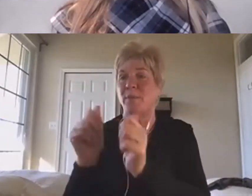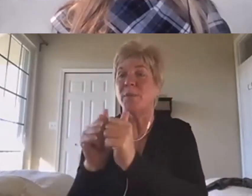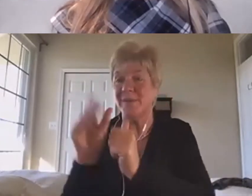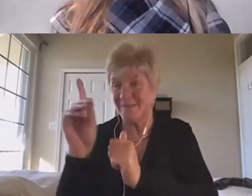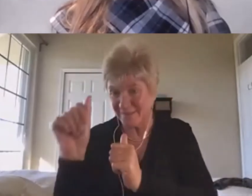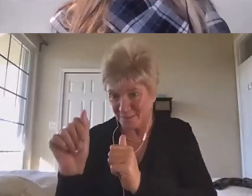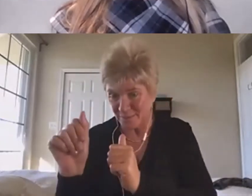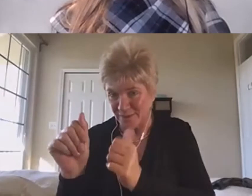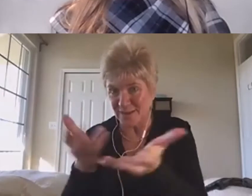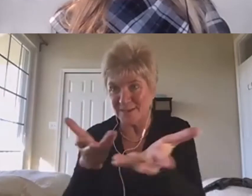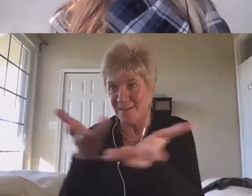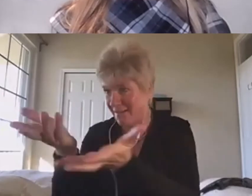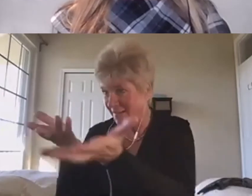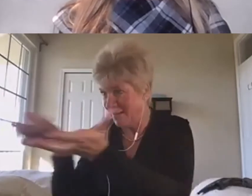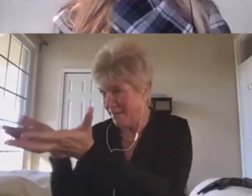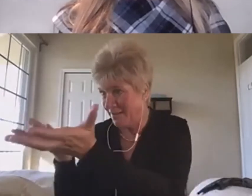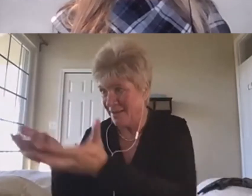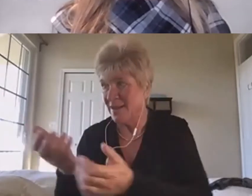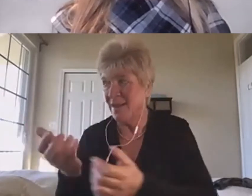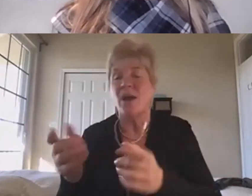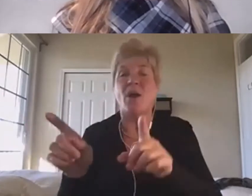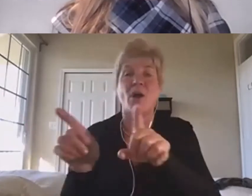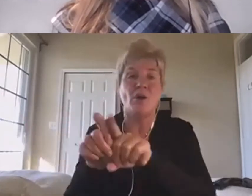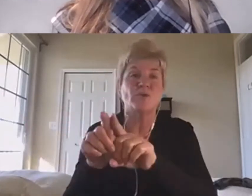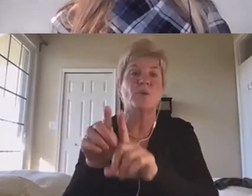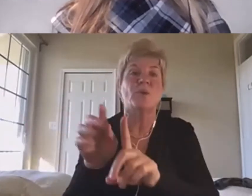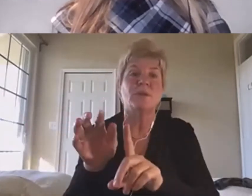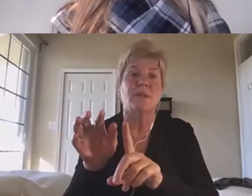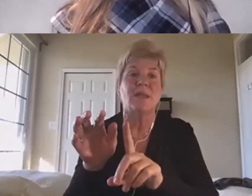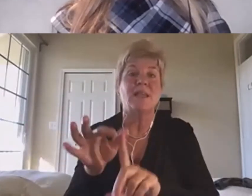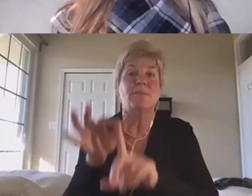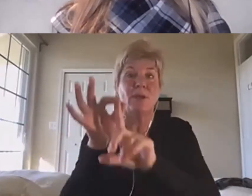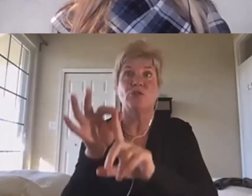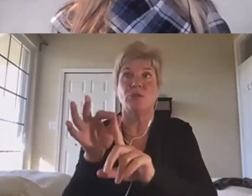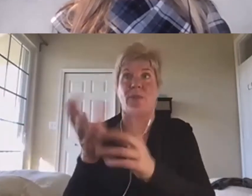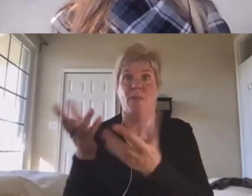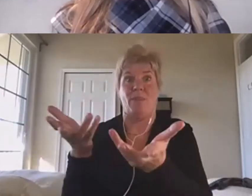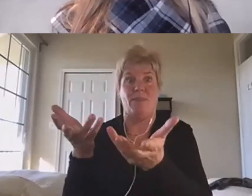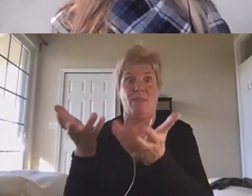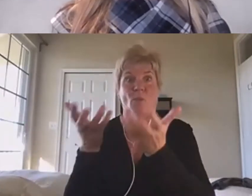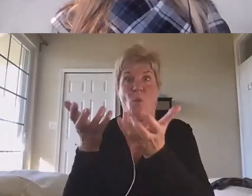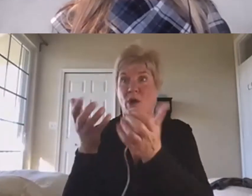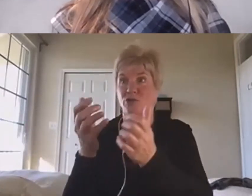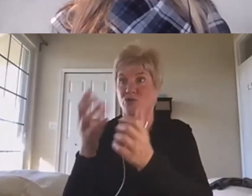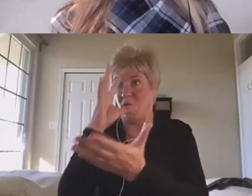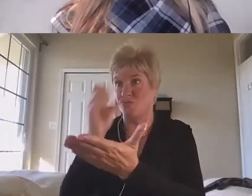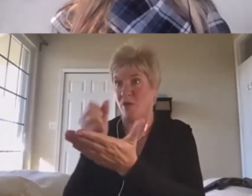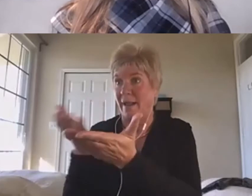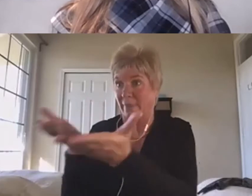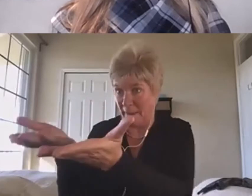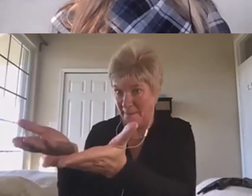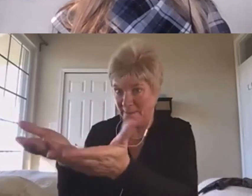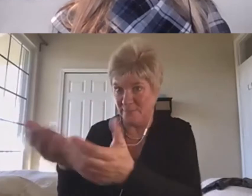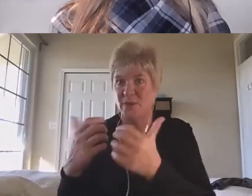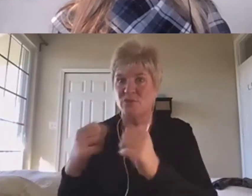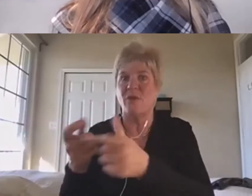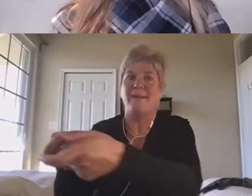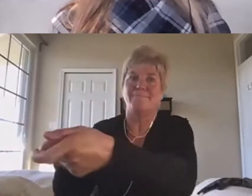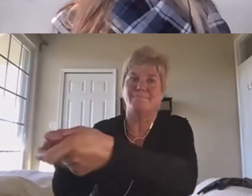specifically the ones that you want to attract and figure out what's attractive to them.